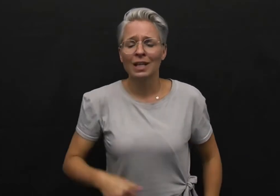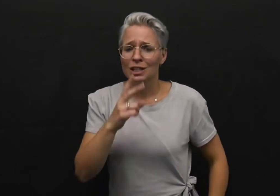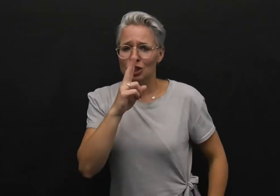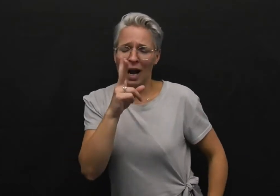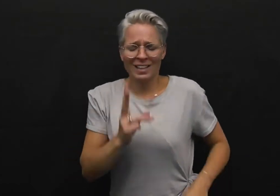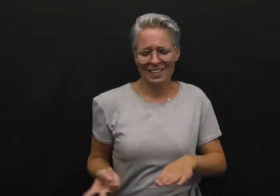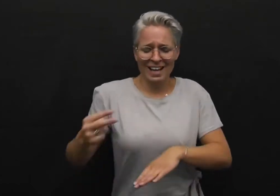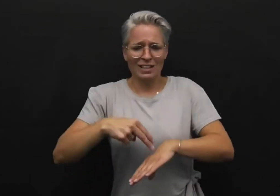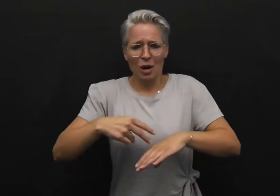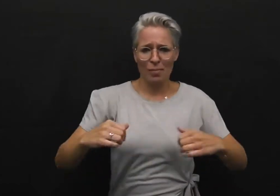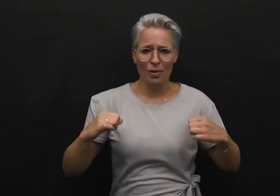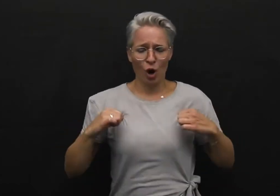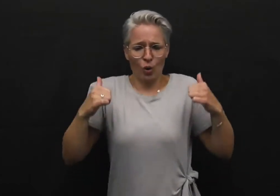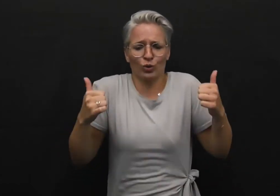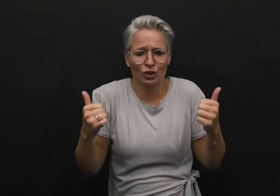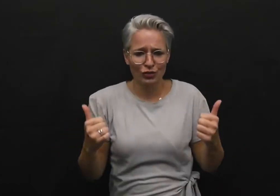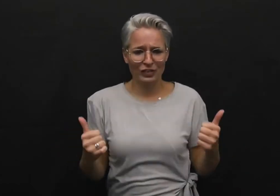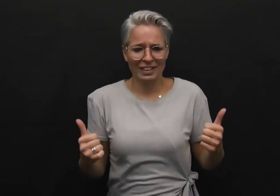Trying to stand up on my own two feet